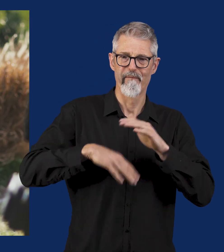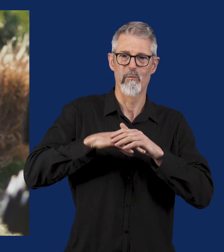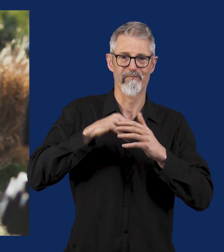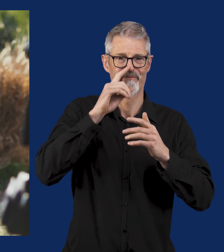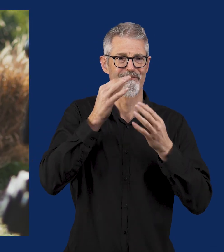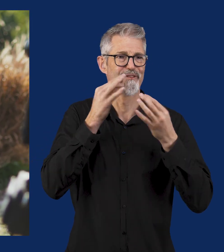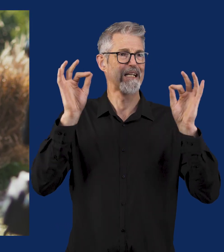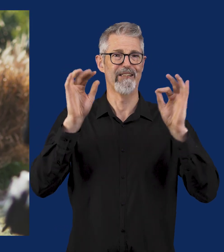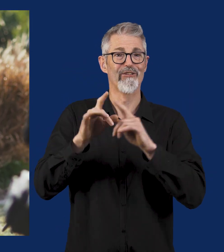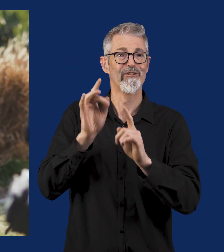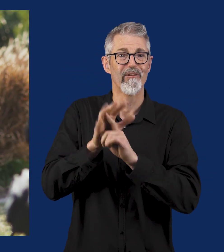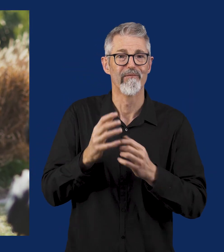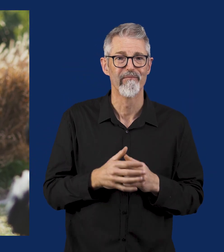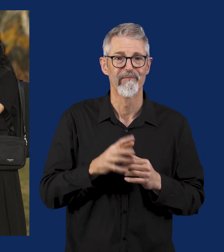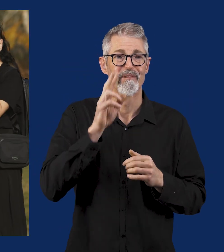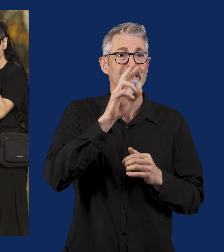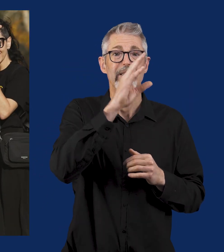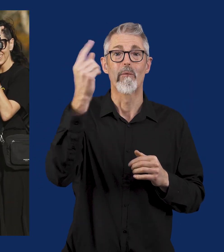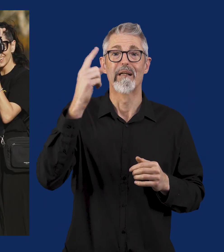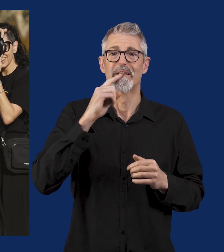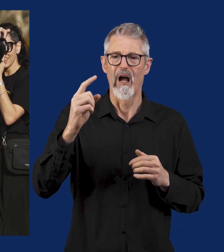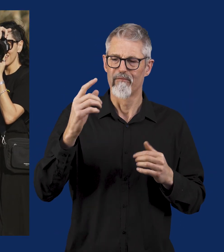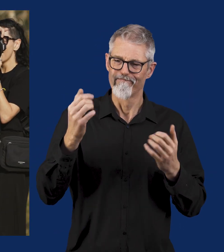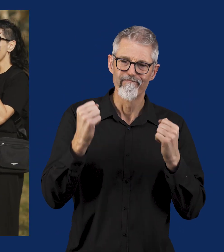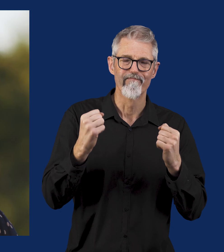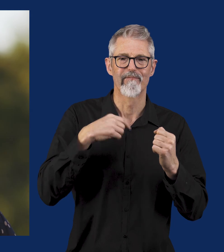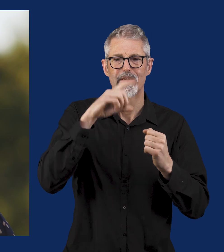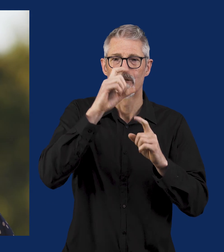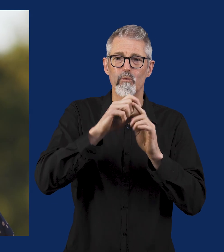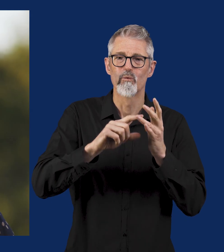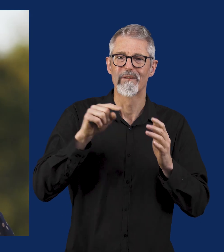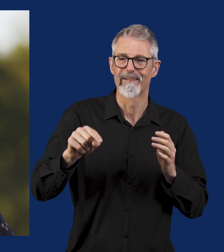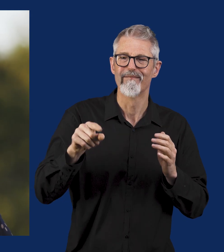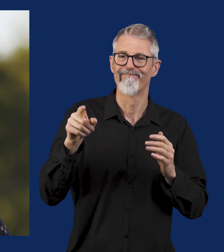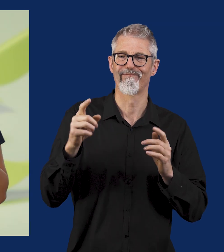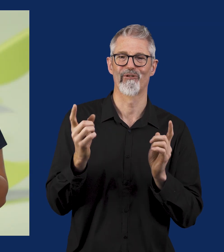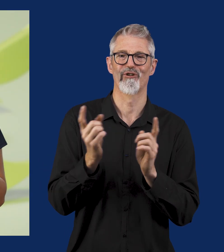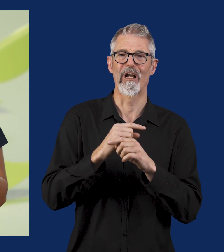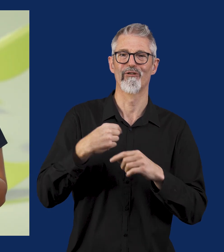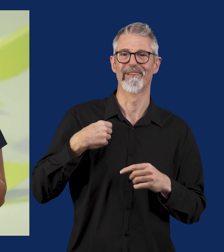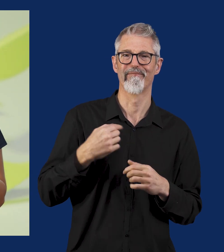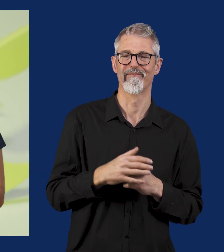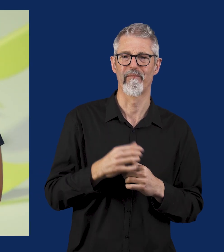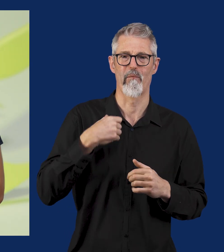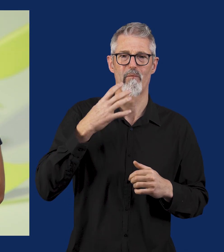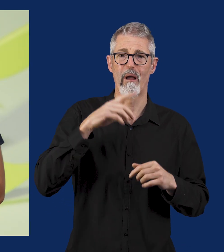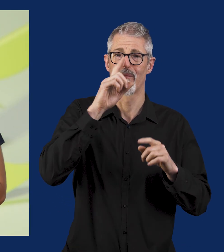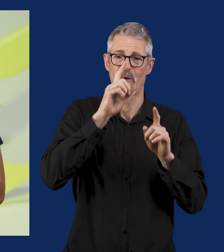to be themselves unapologetically, because I think that's what ignited that change in me, because I saw someone else